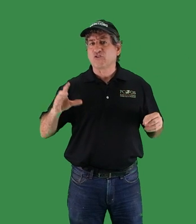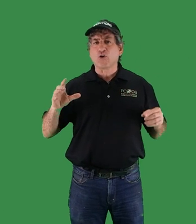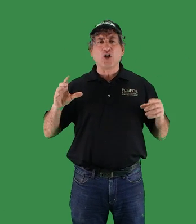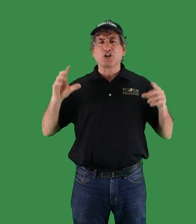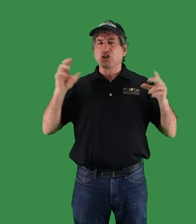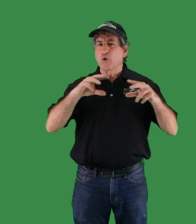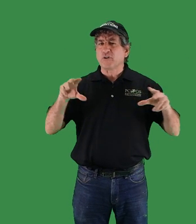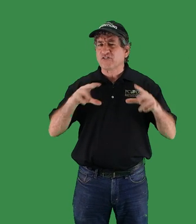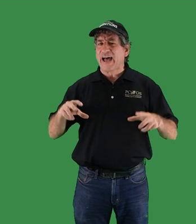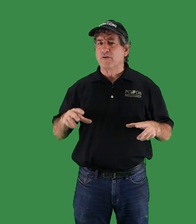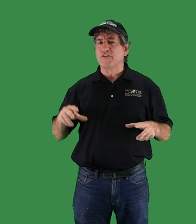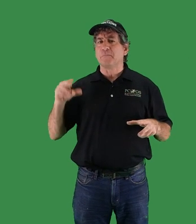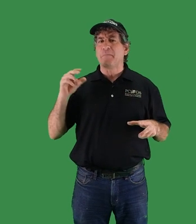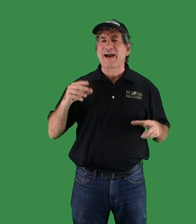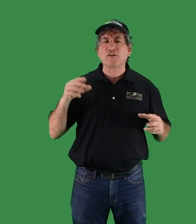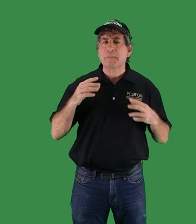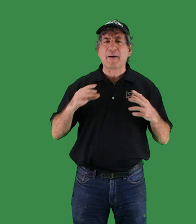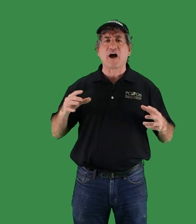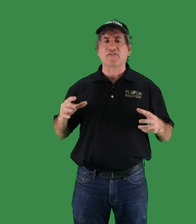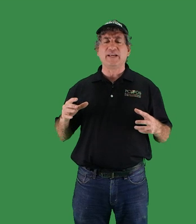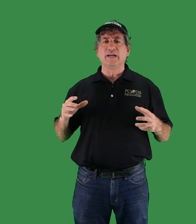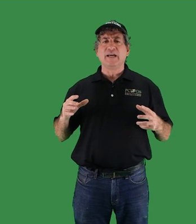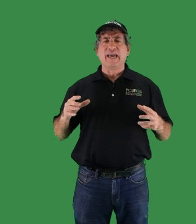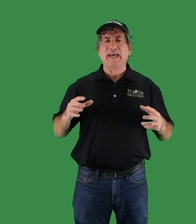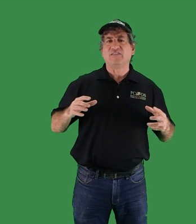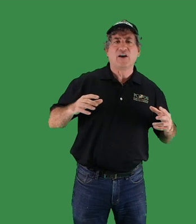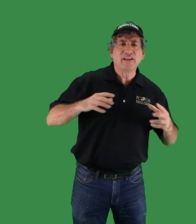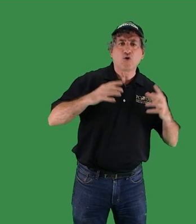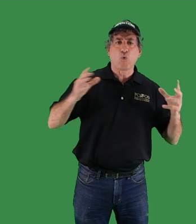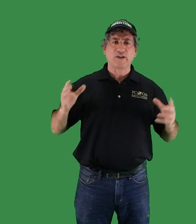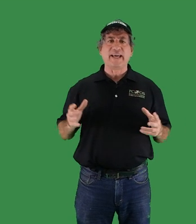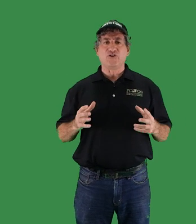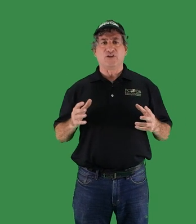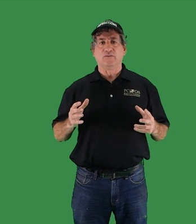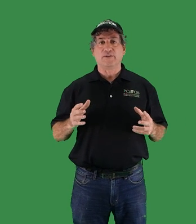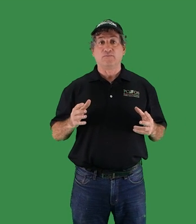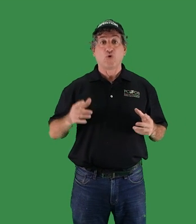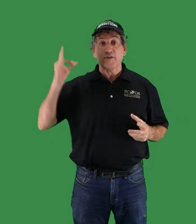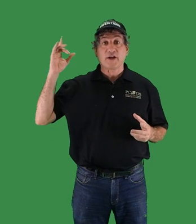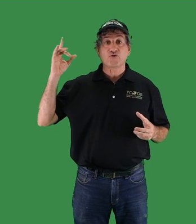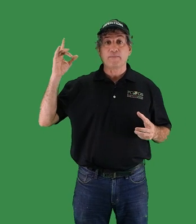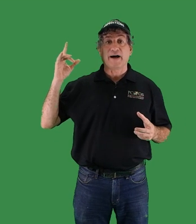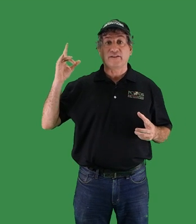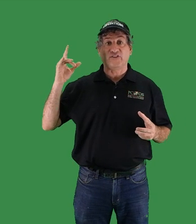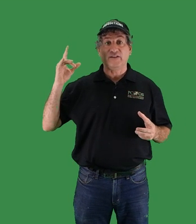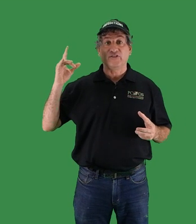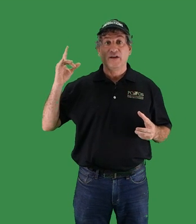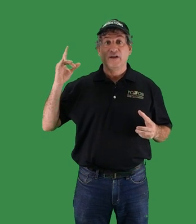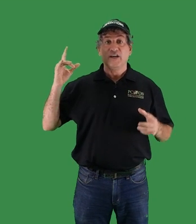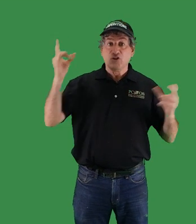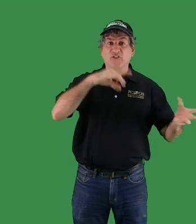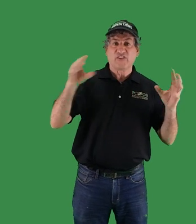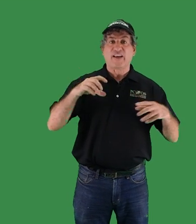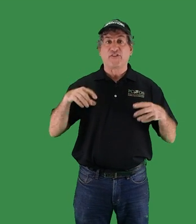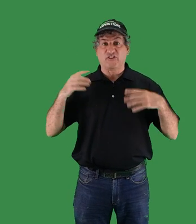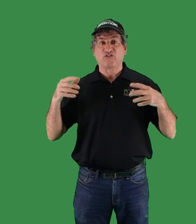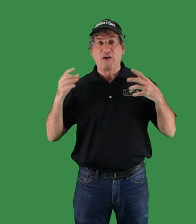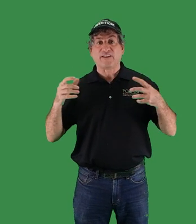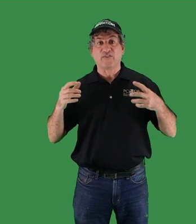so-called global south is mired in poverty and in coordination with North Country policies using the South as extractive